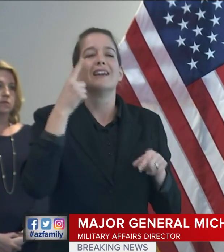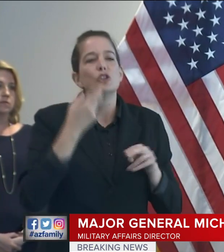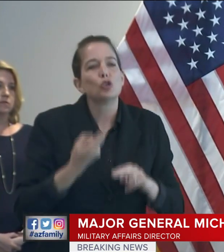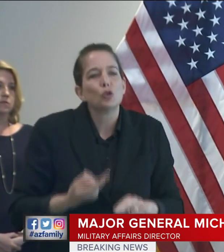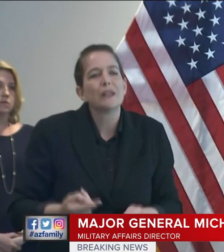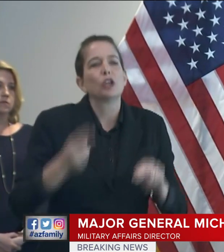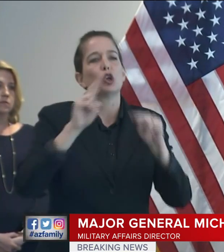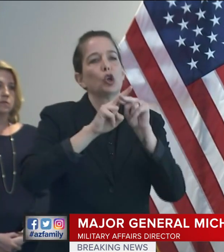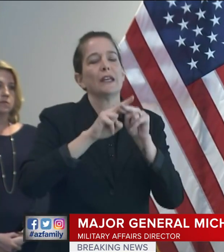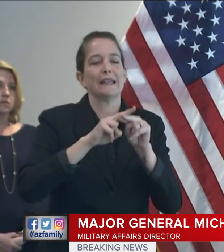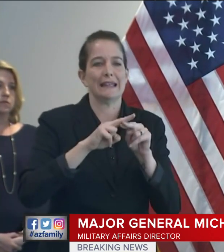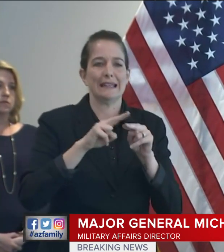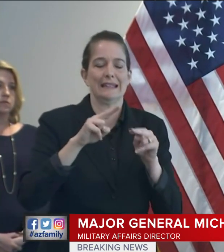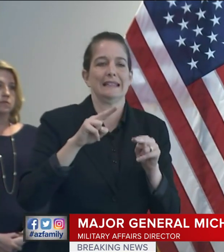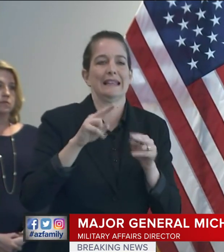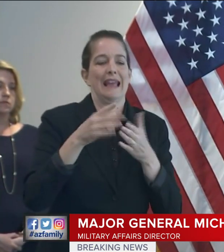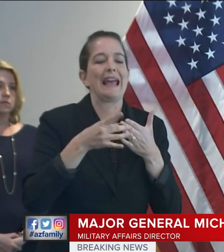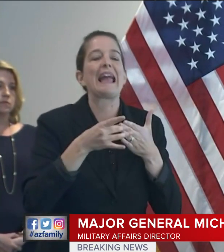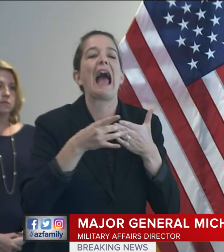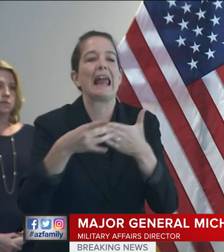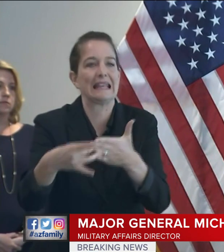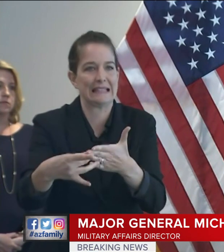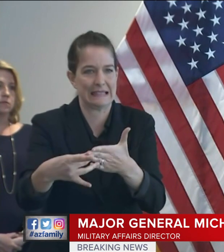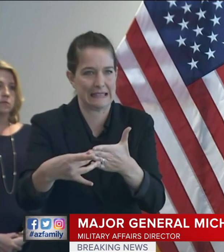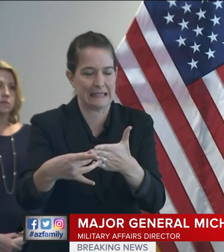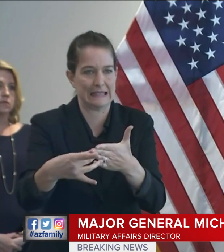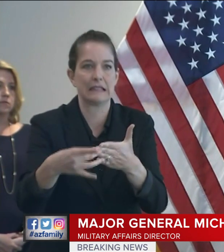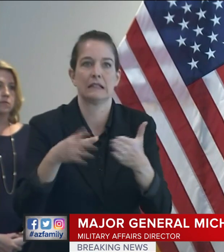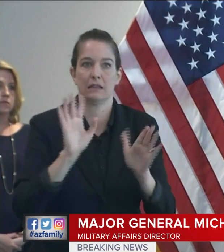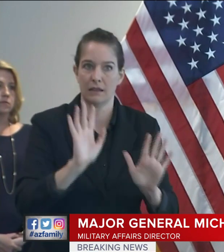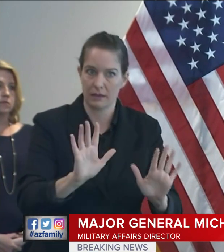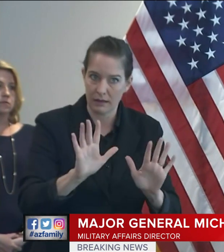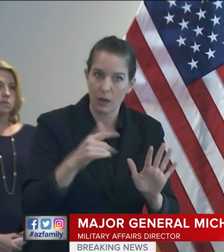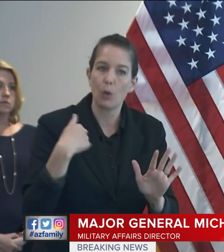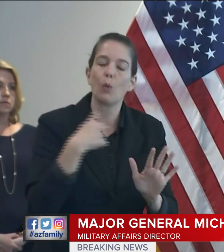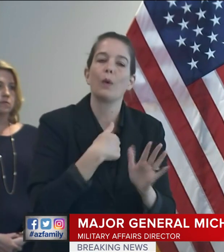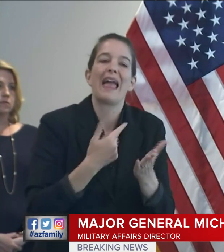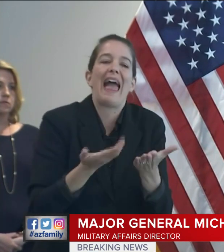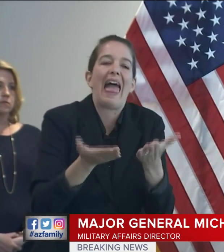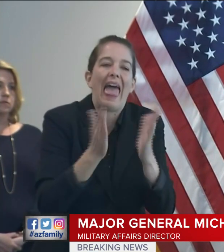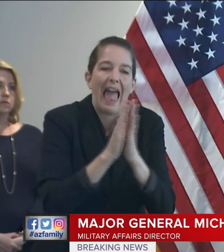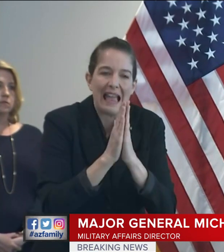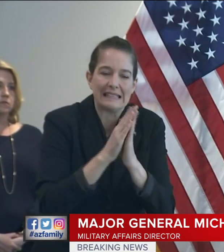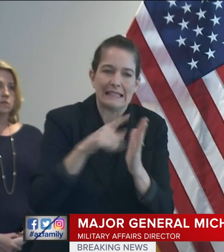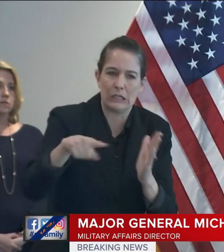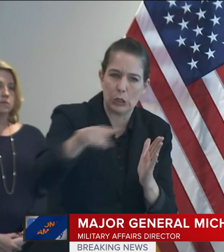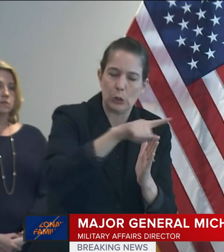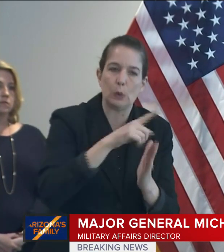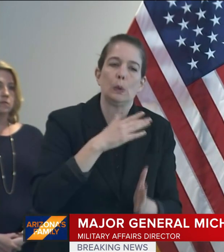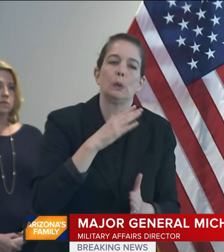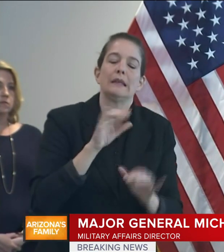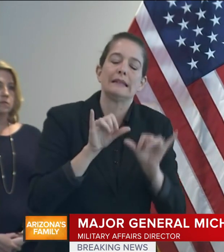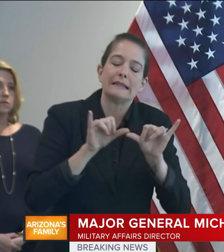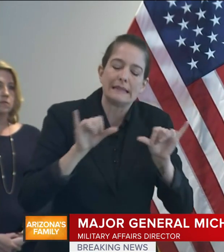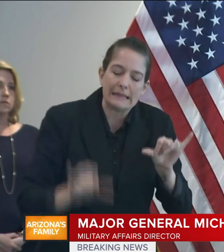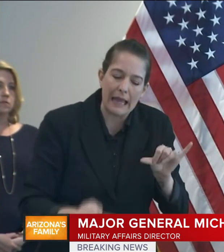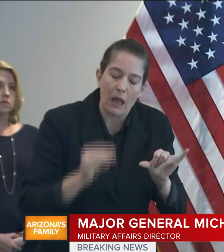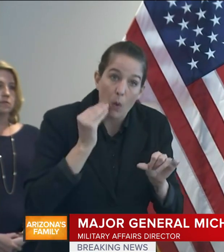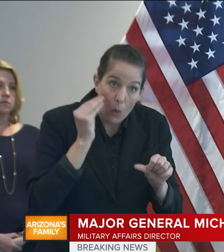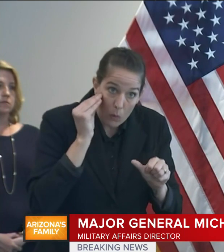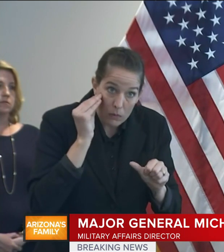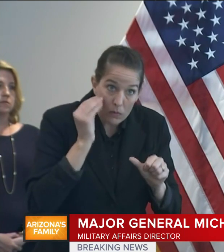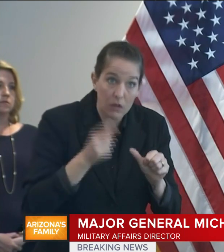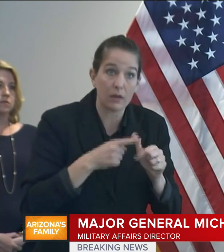Arizona. We're asking Arizonans to stay home, to stay healthy, and to